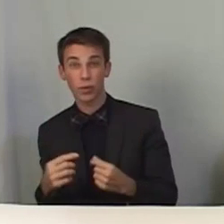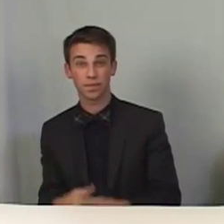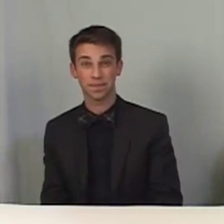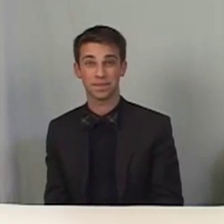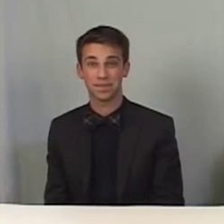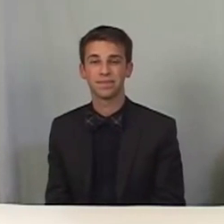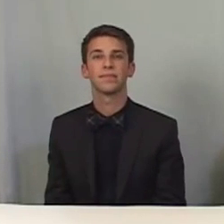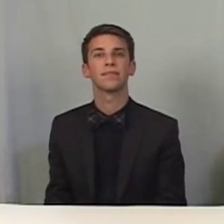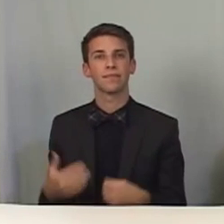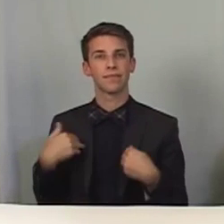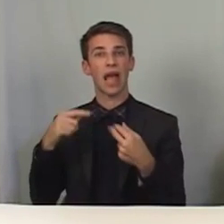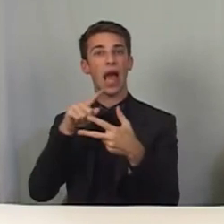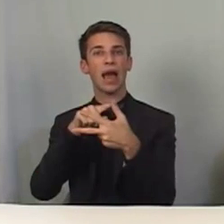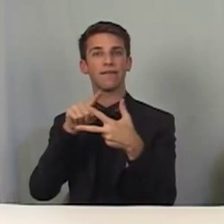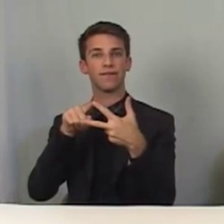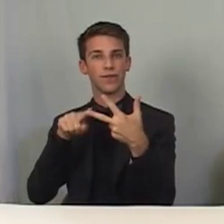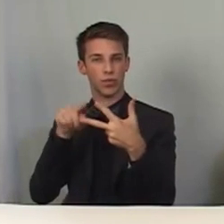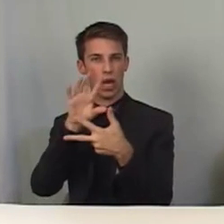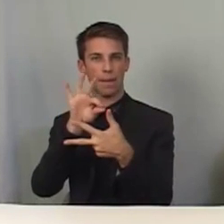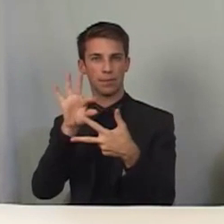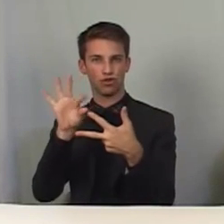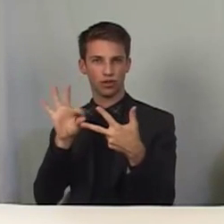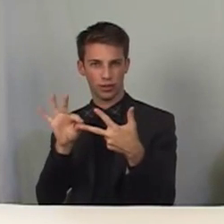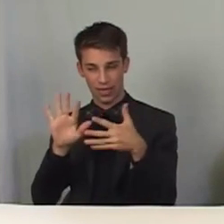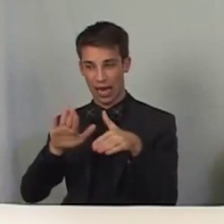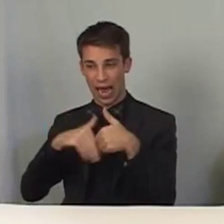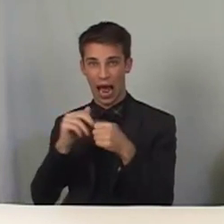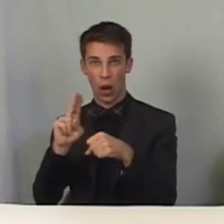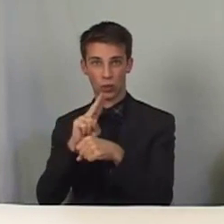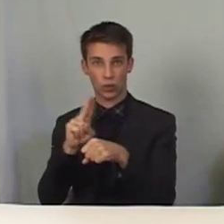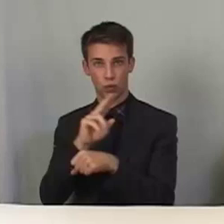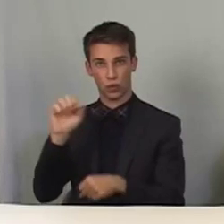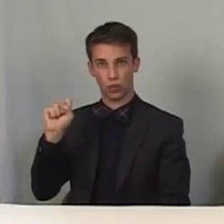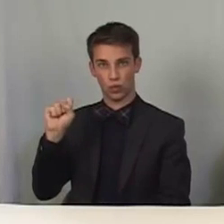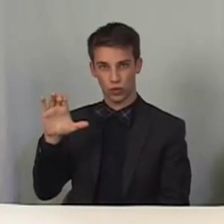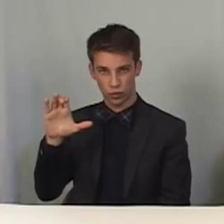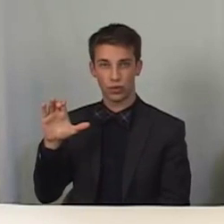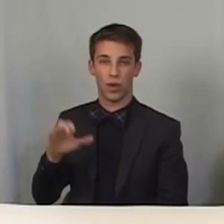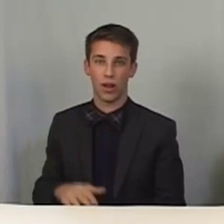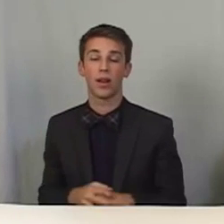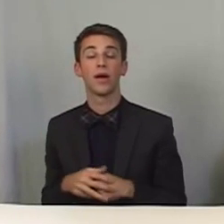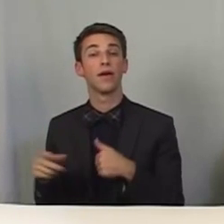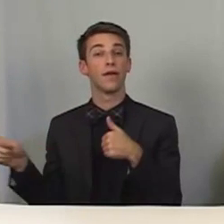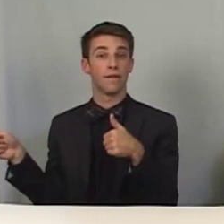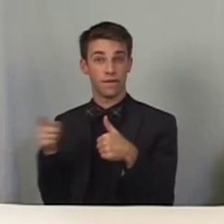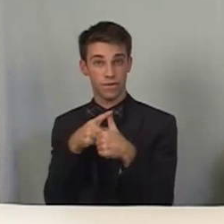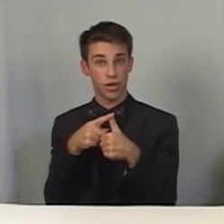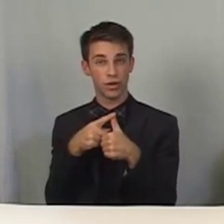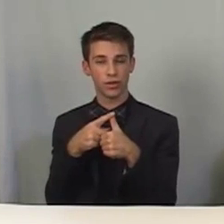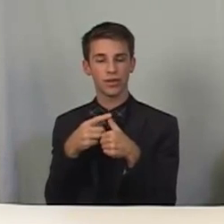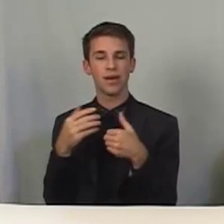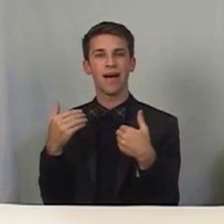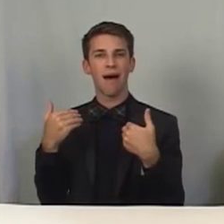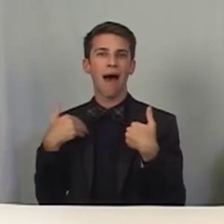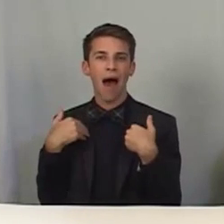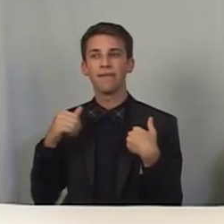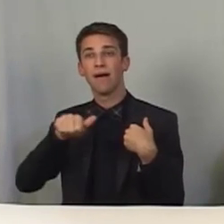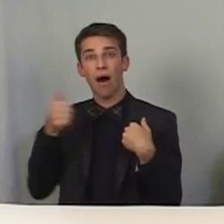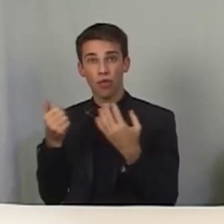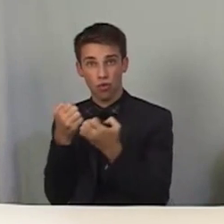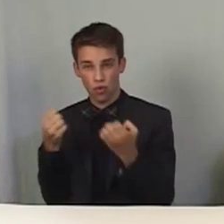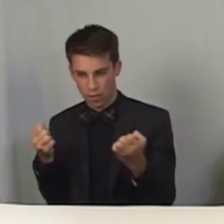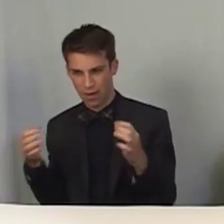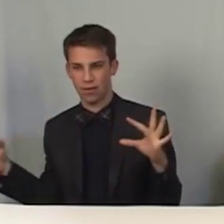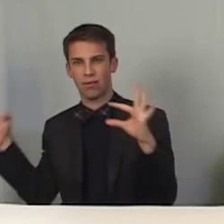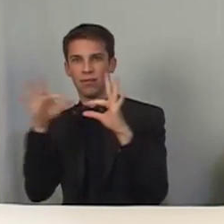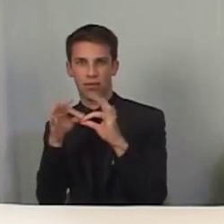There are three options to use items as a switch. First, an external adaptive switch.